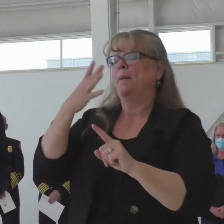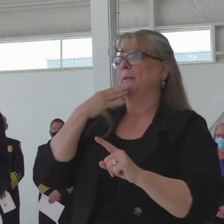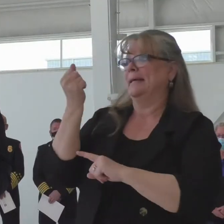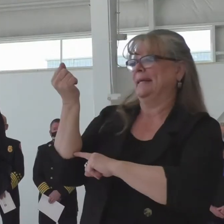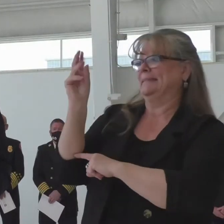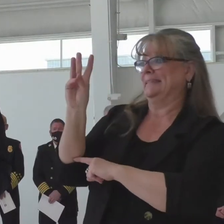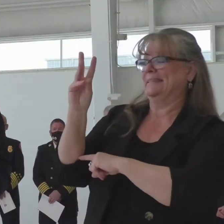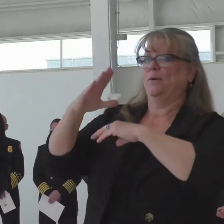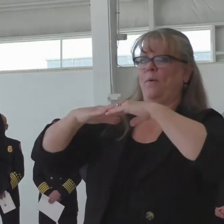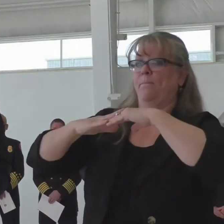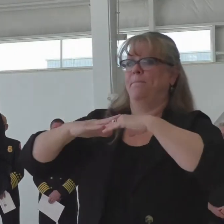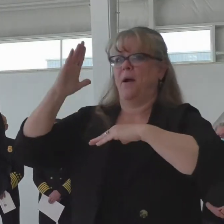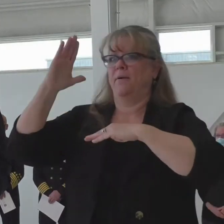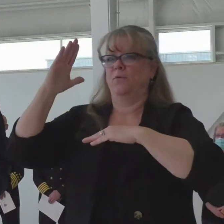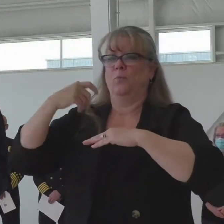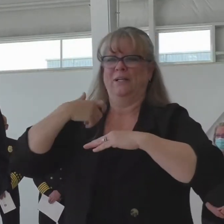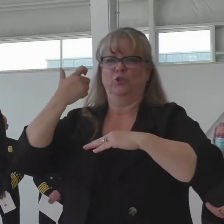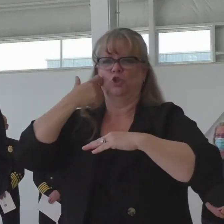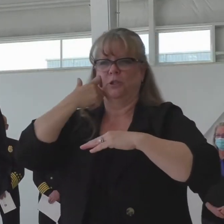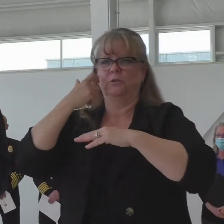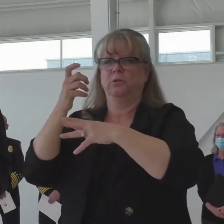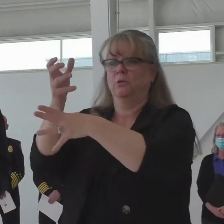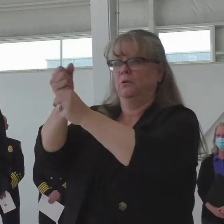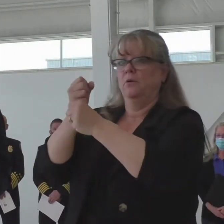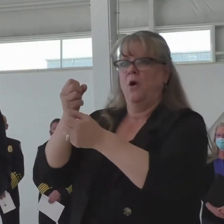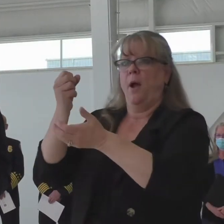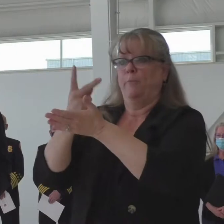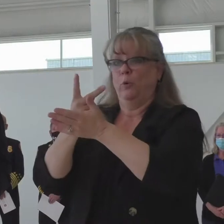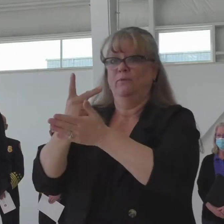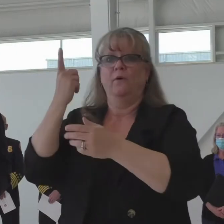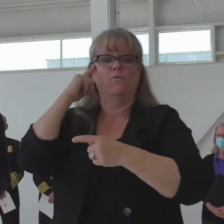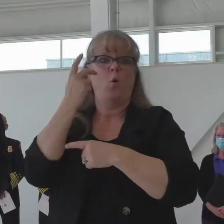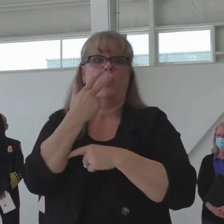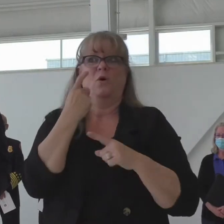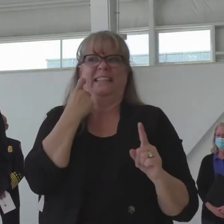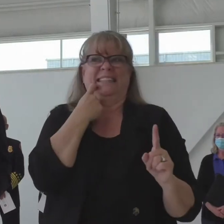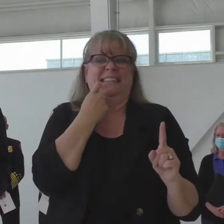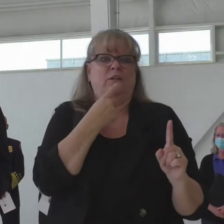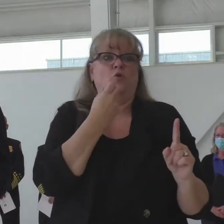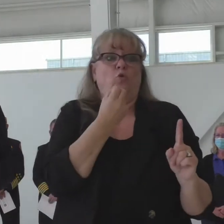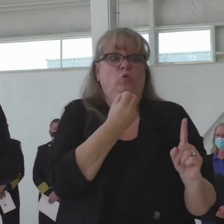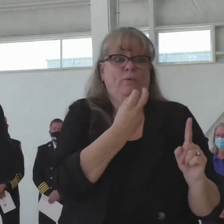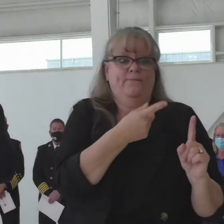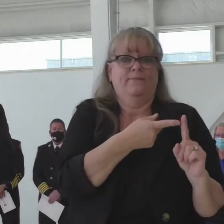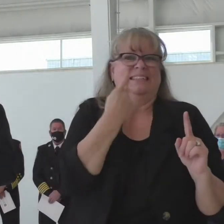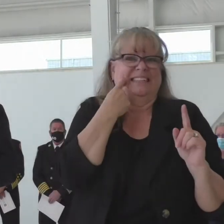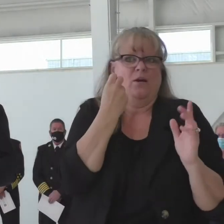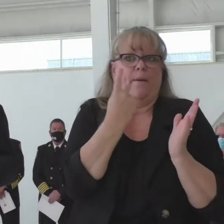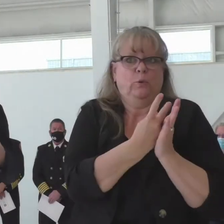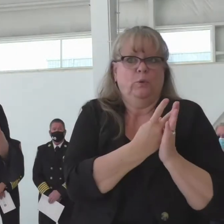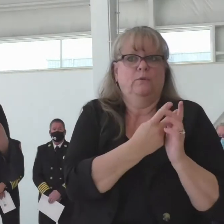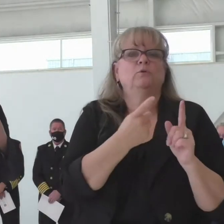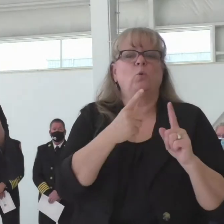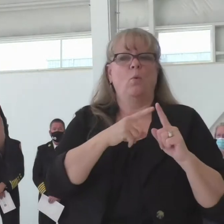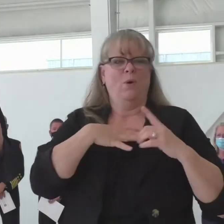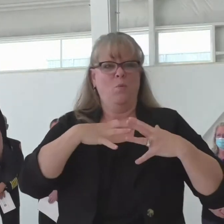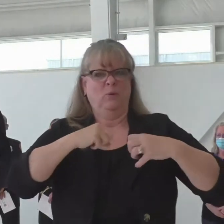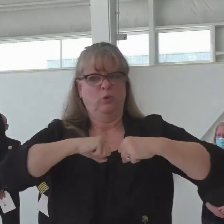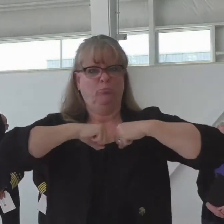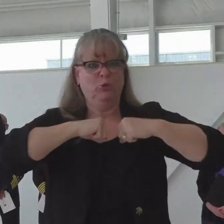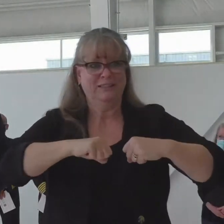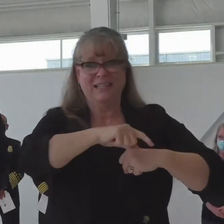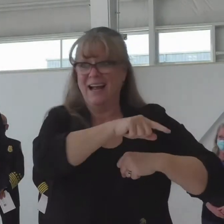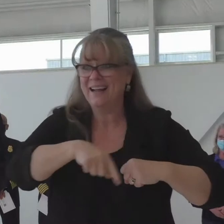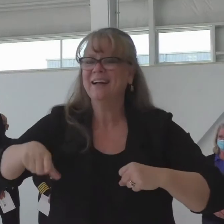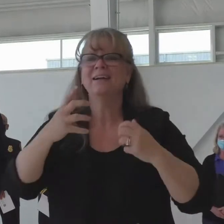15, and build back our Colorado we love, it's important to continue to be careful. Our outdoor areas have been a